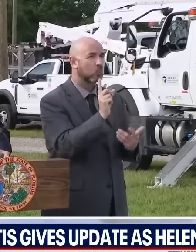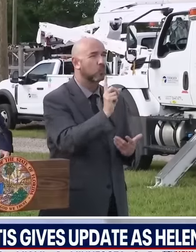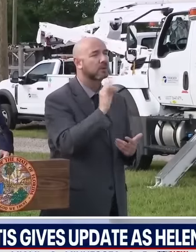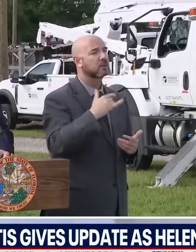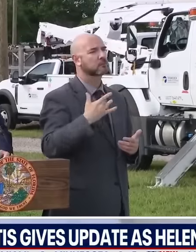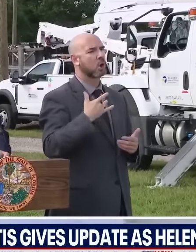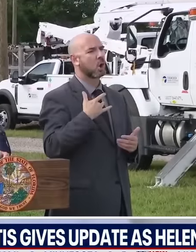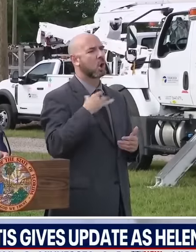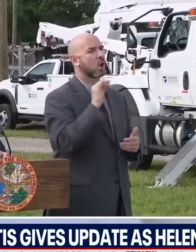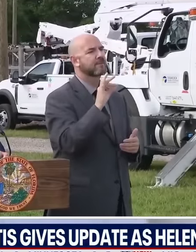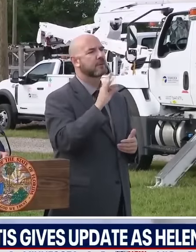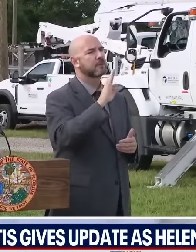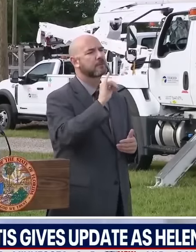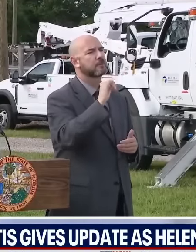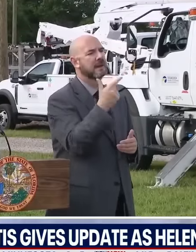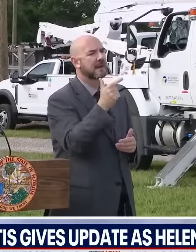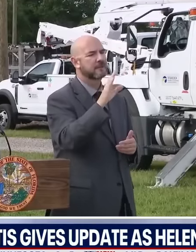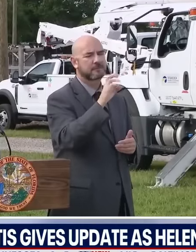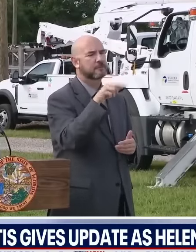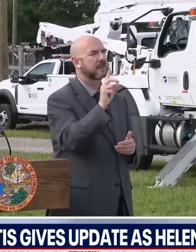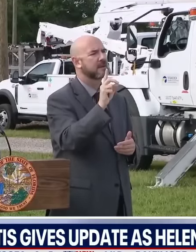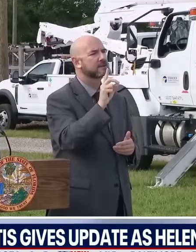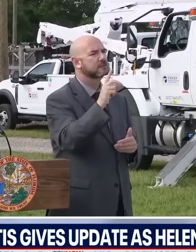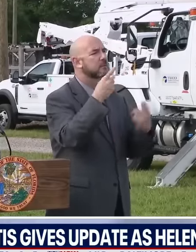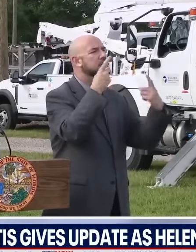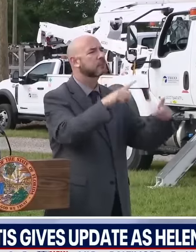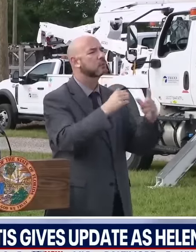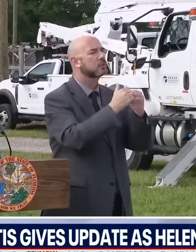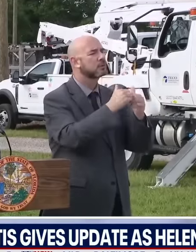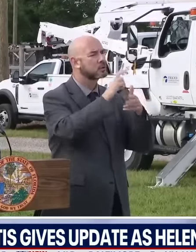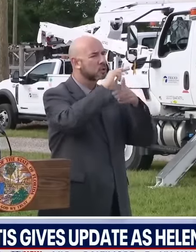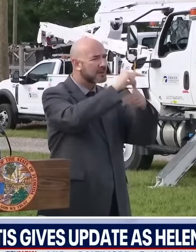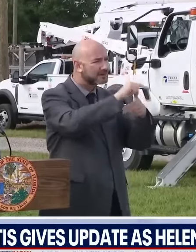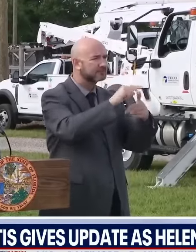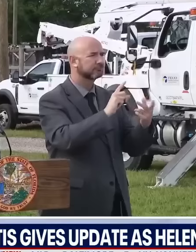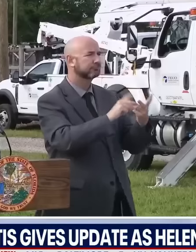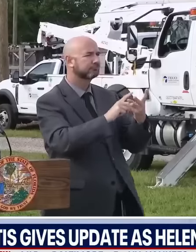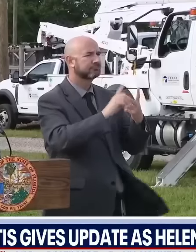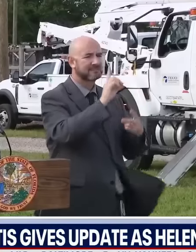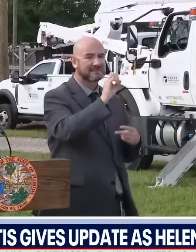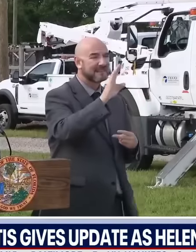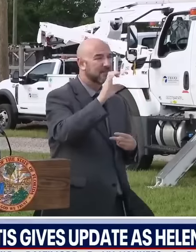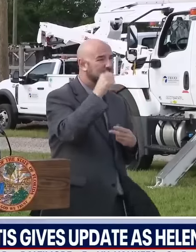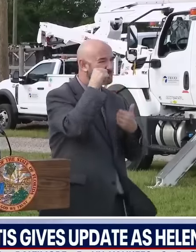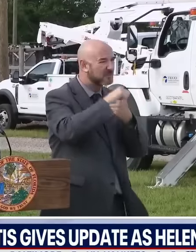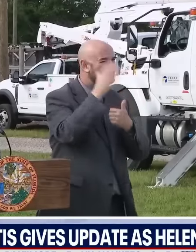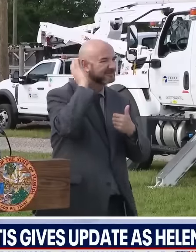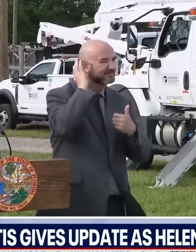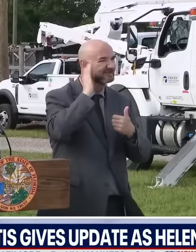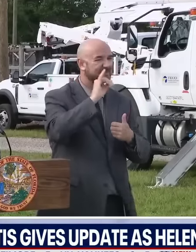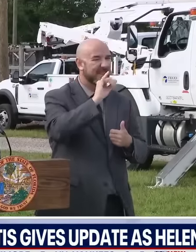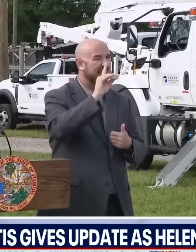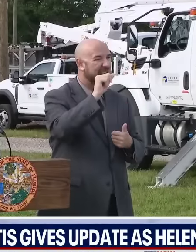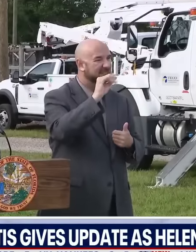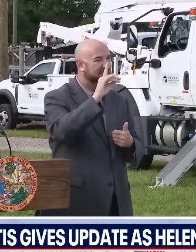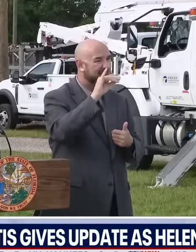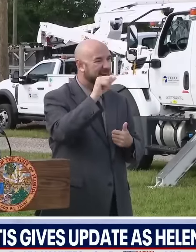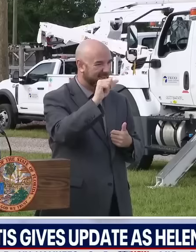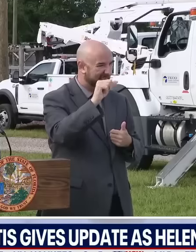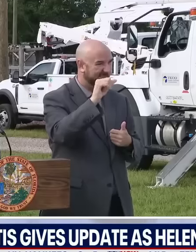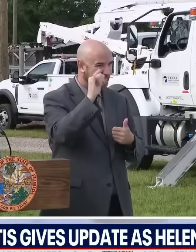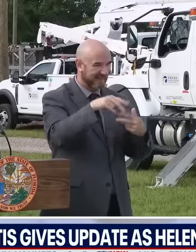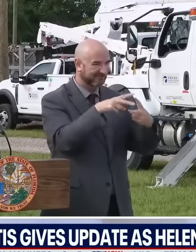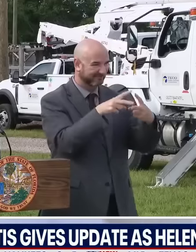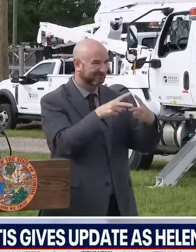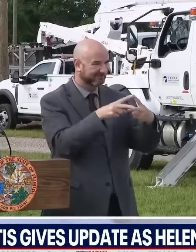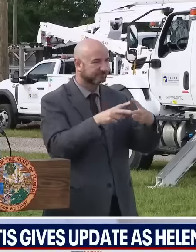and where we saw with Hurricane Idalia. But again, you're going to have impacts of this storm inland in the state of